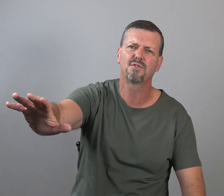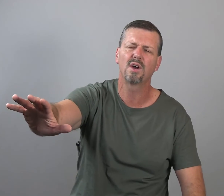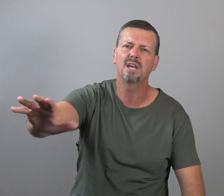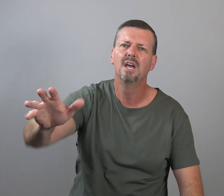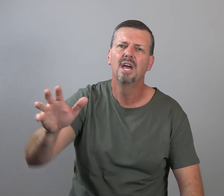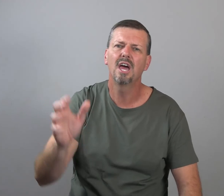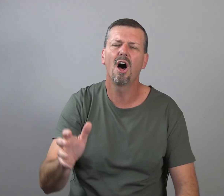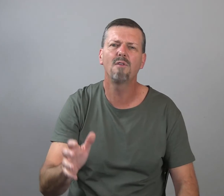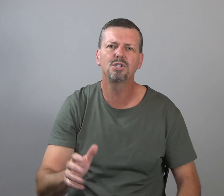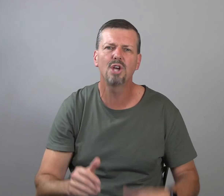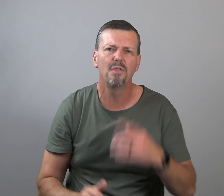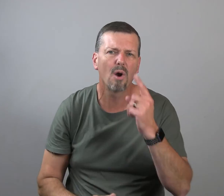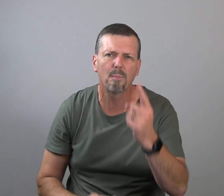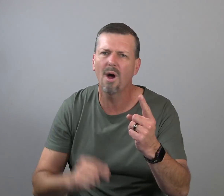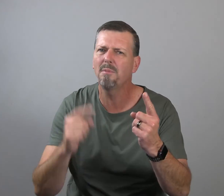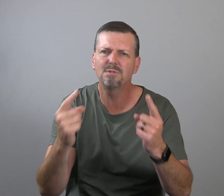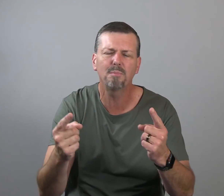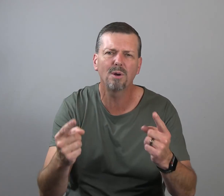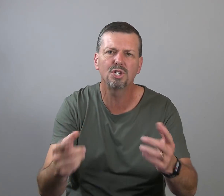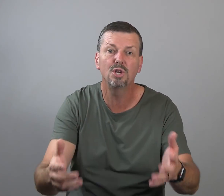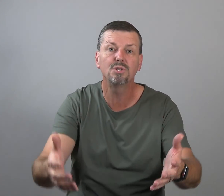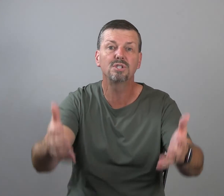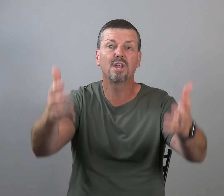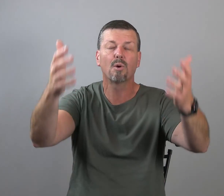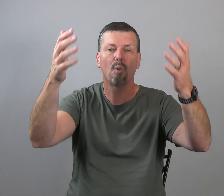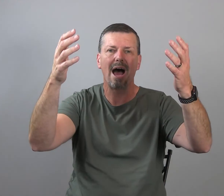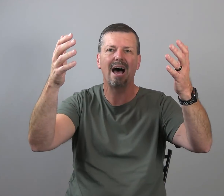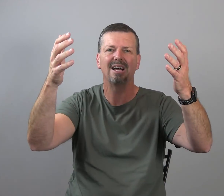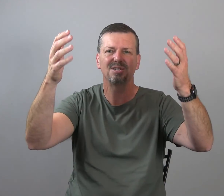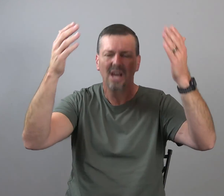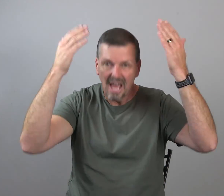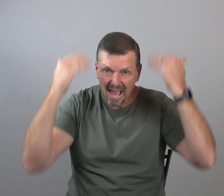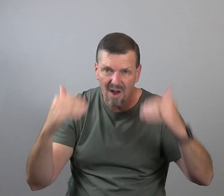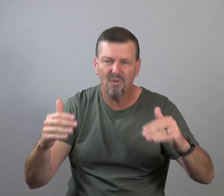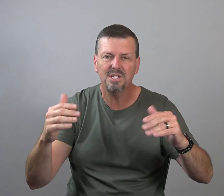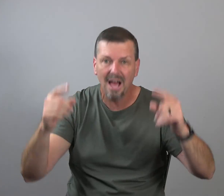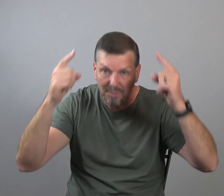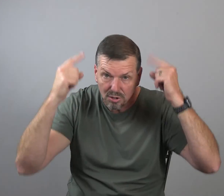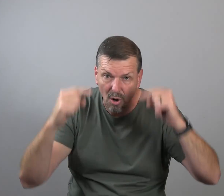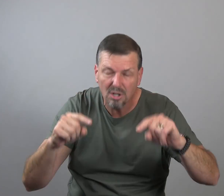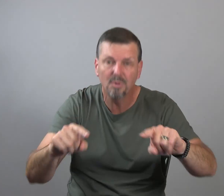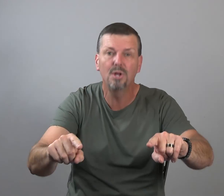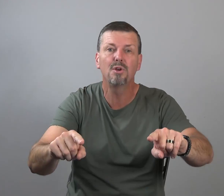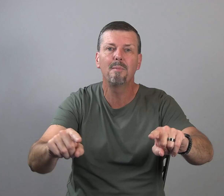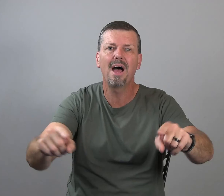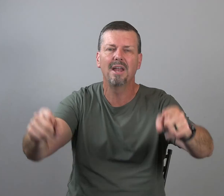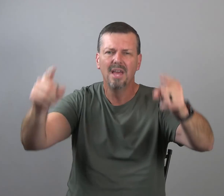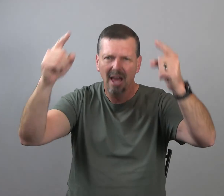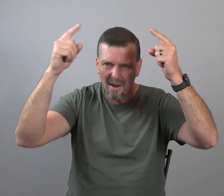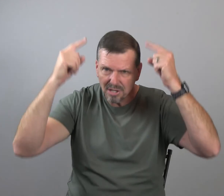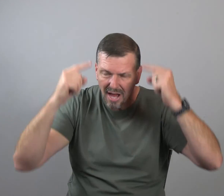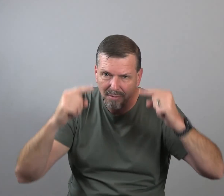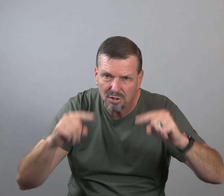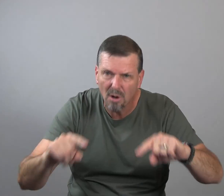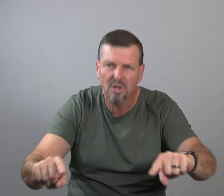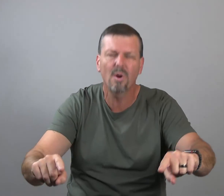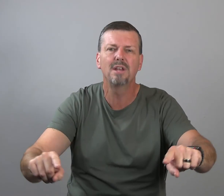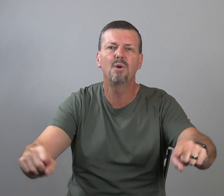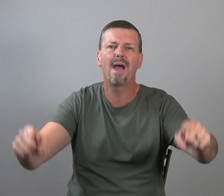freak. And all of a sudden there are problems and persecutions that arise every time you start to renew your mind. Every time you start to create a new